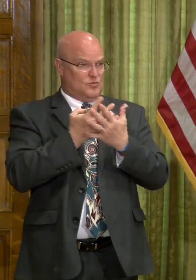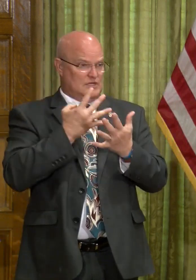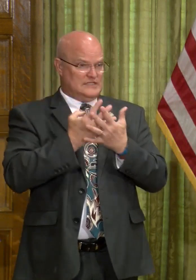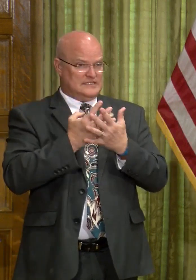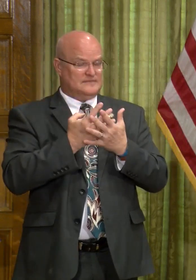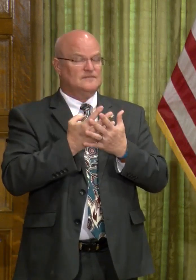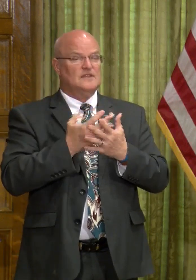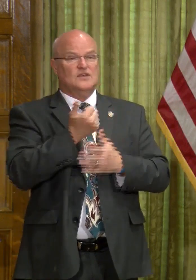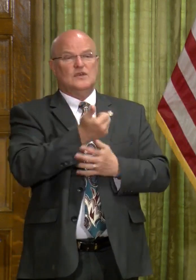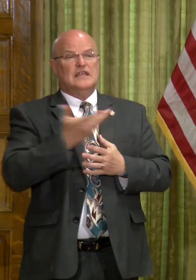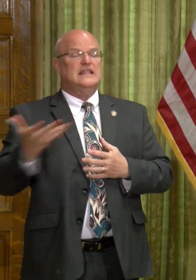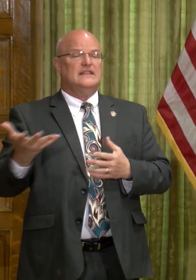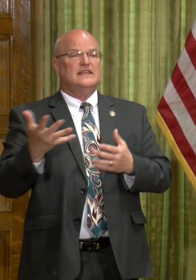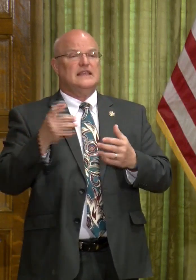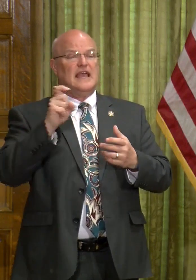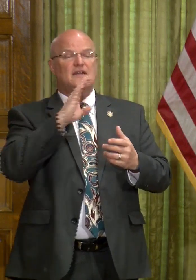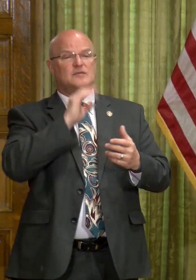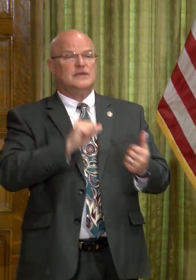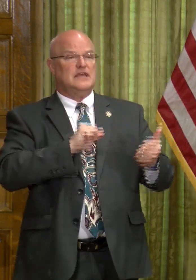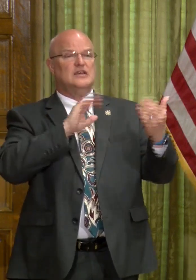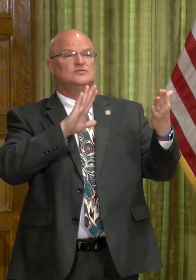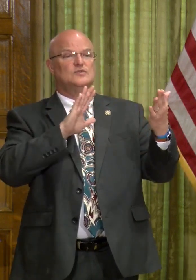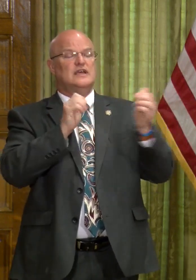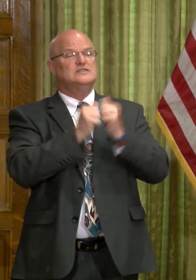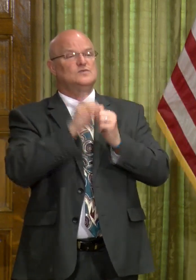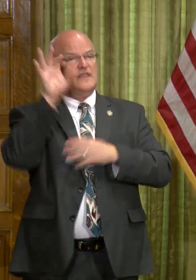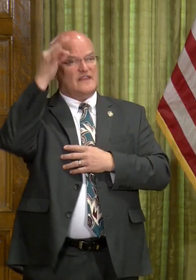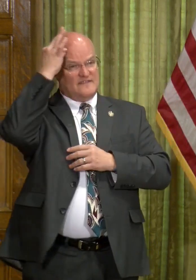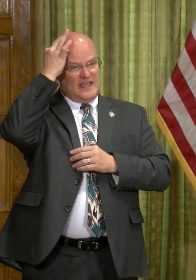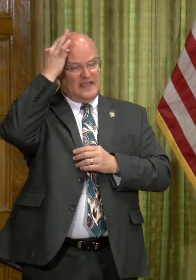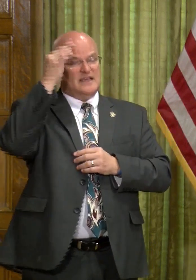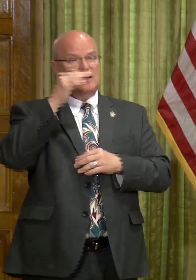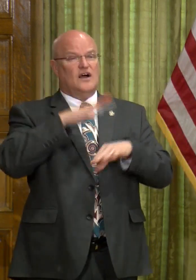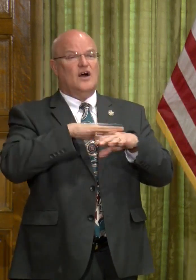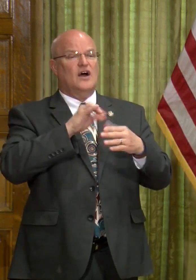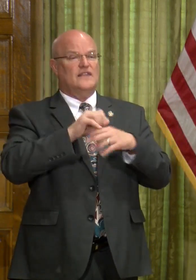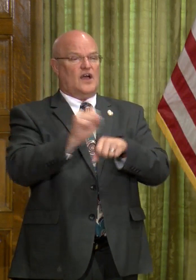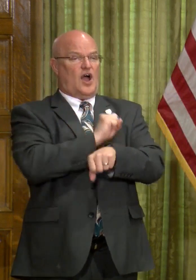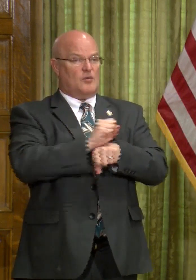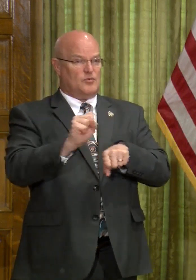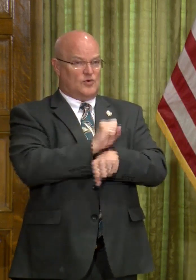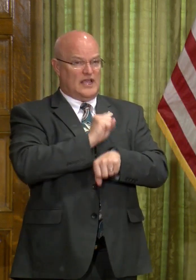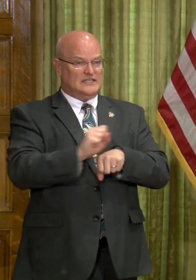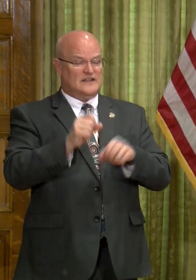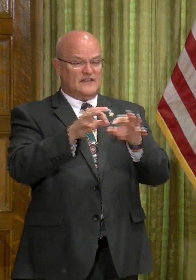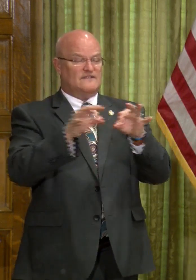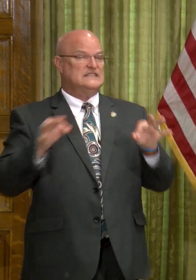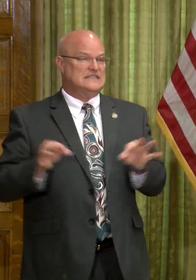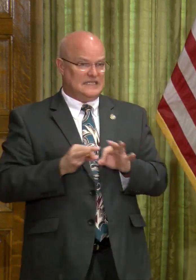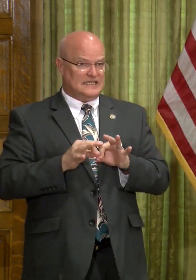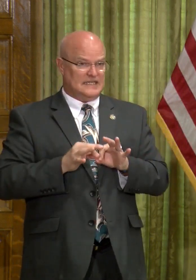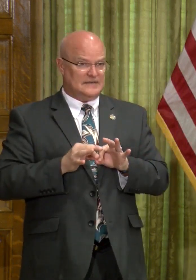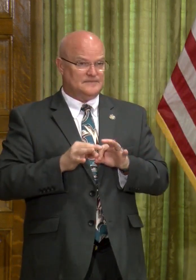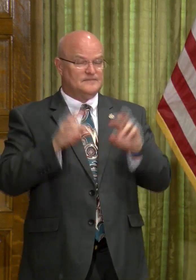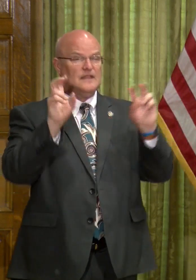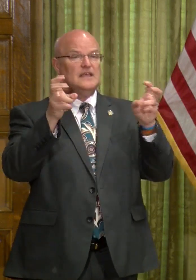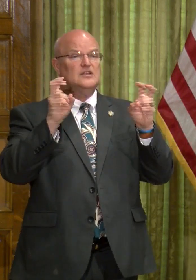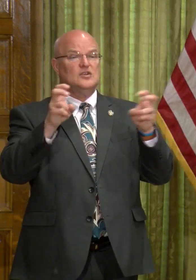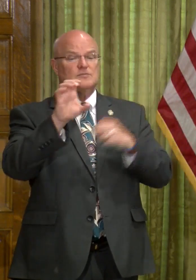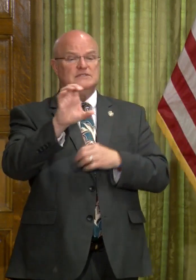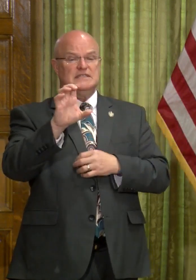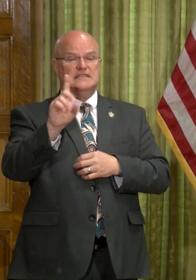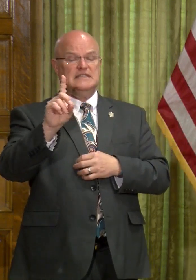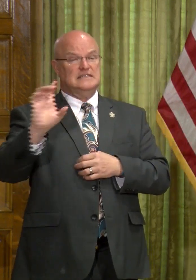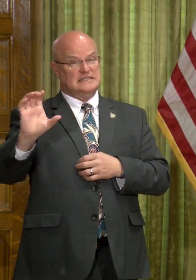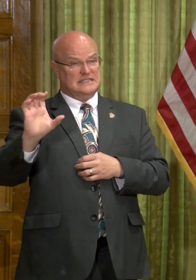And so anything would have to be addressed to, to them on, uh, the operations of the facility. Uh, in terms of the